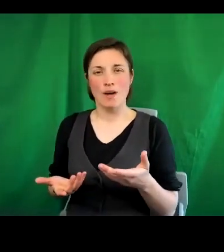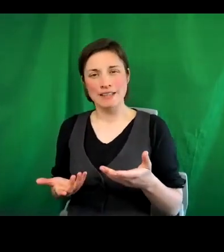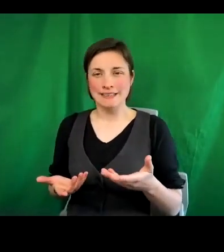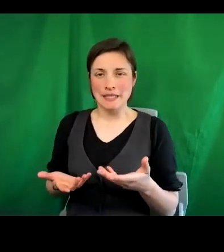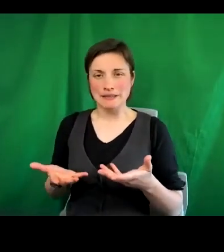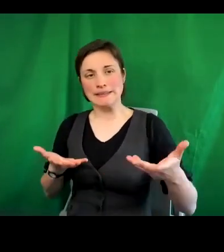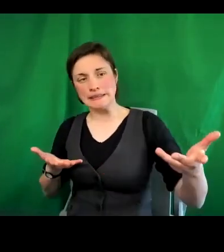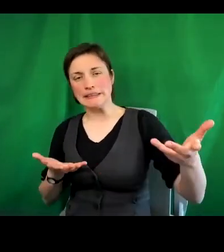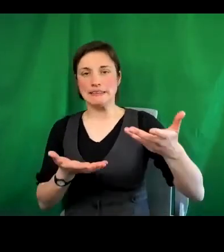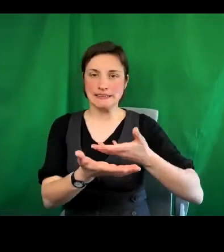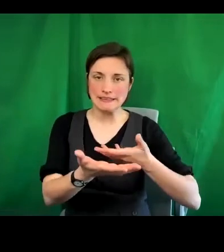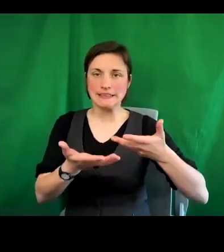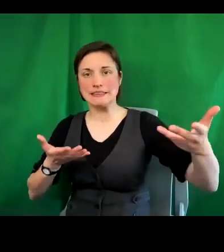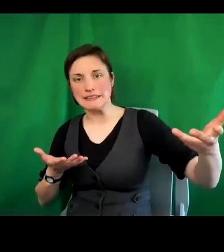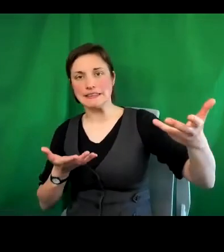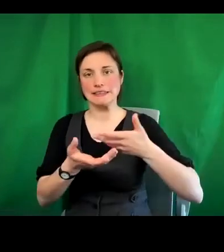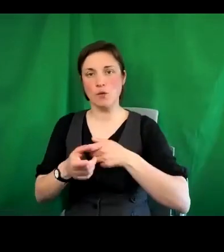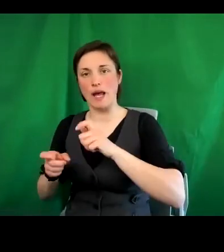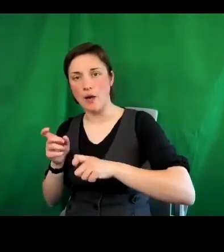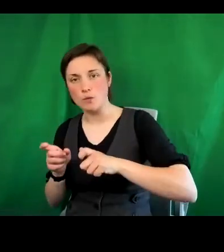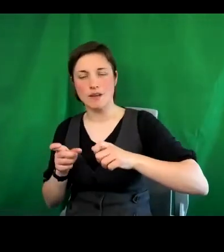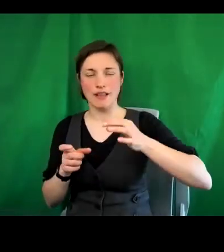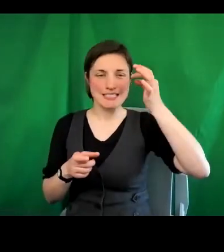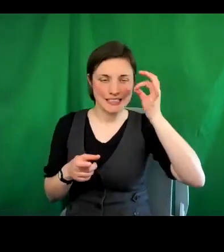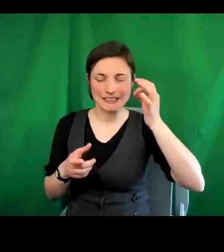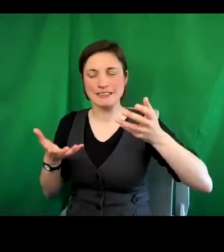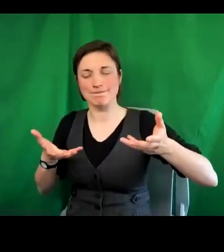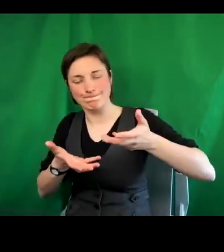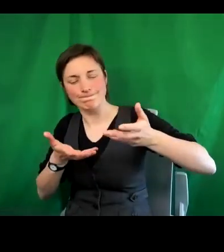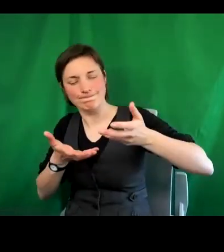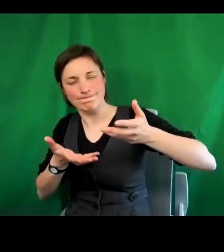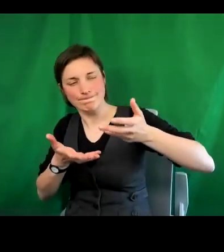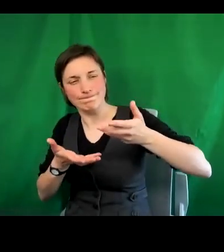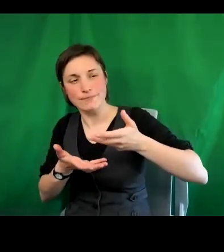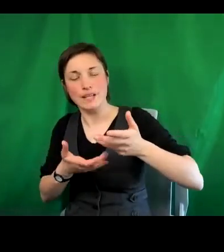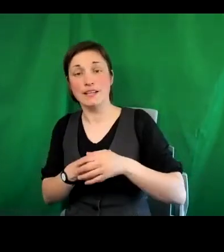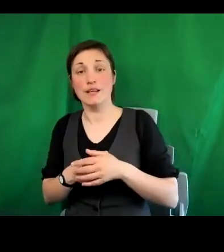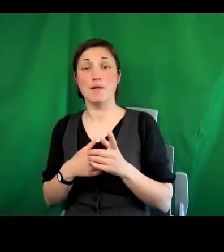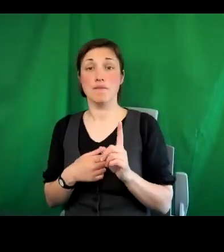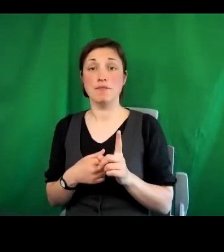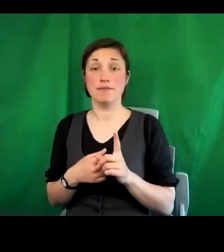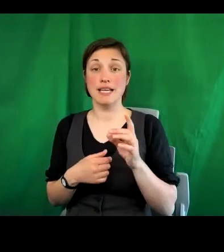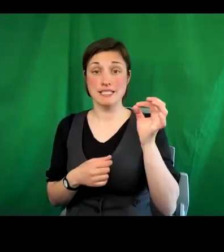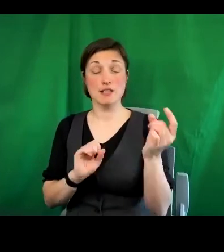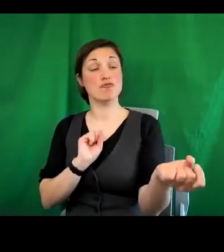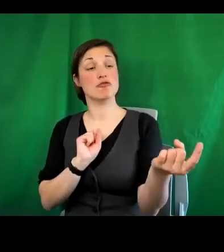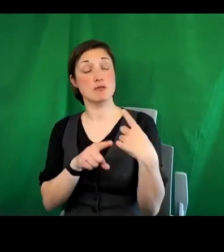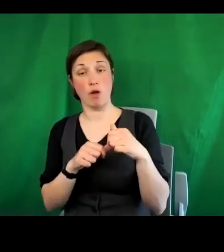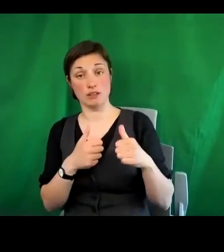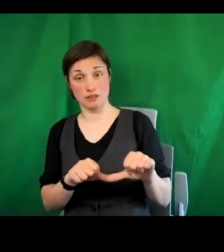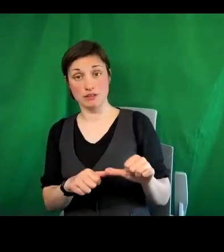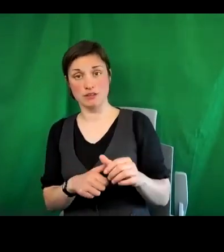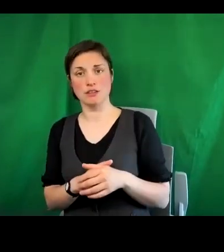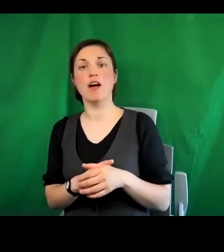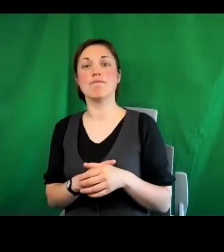between the city council and the tenants. But the city did respond and serious